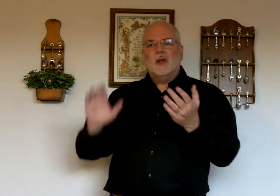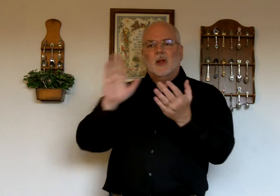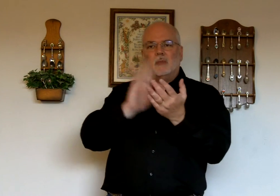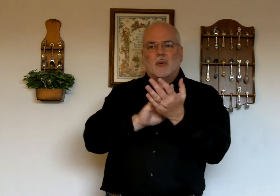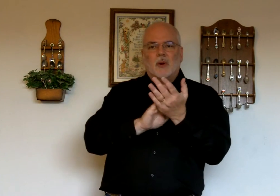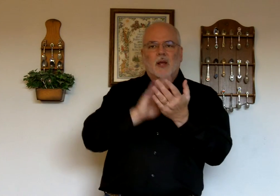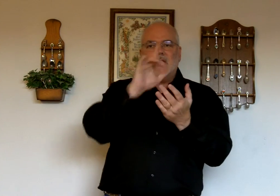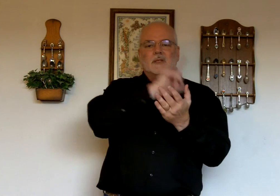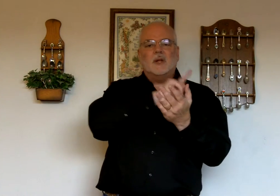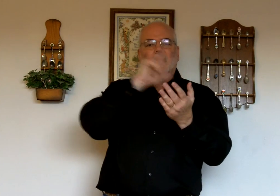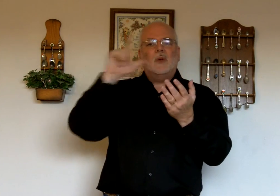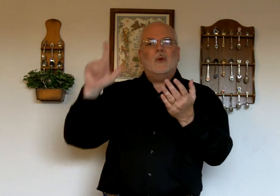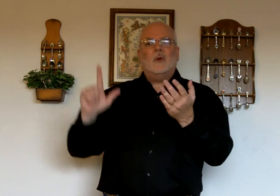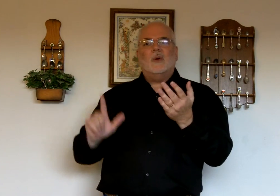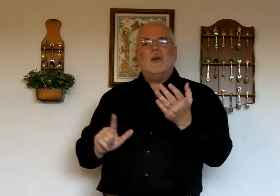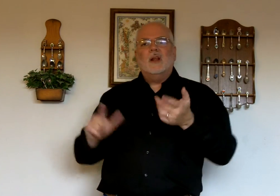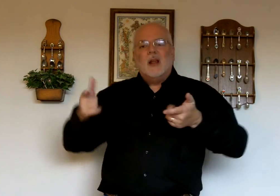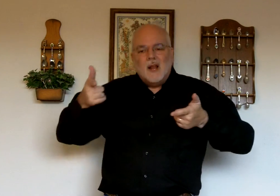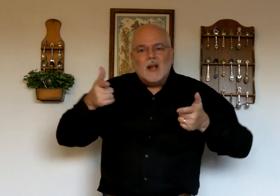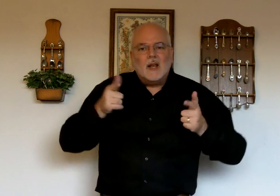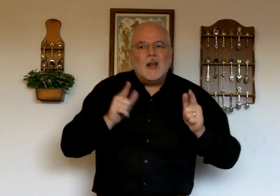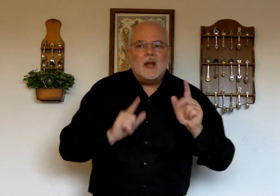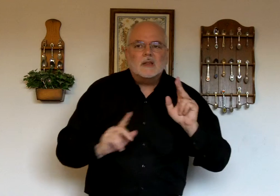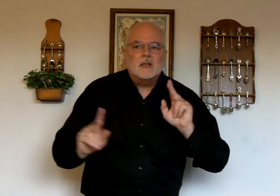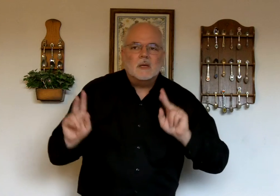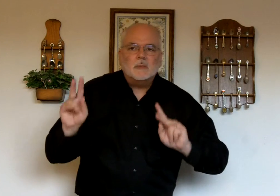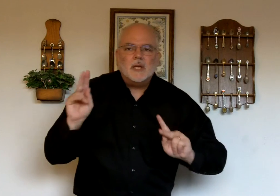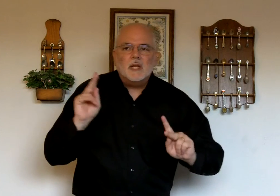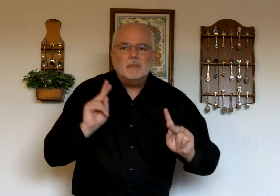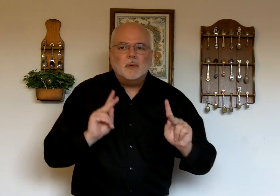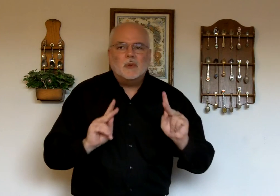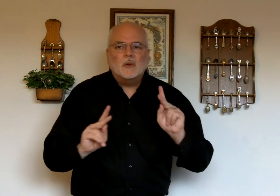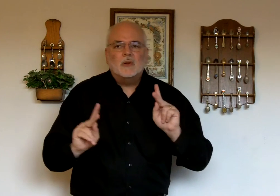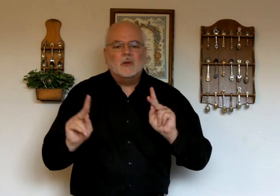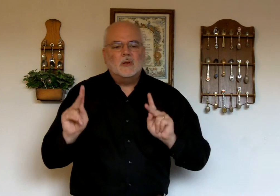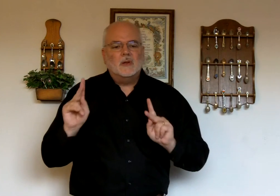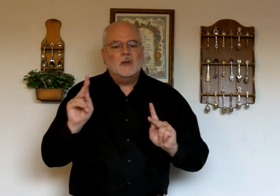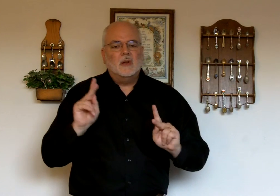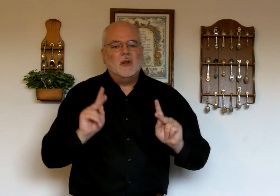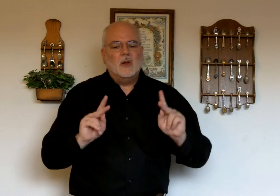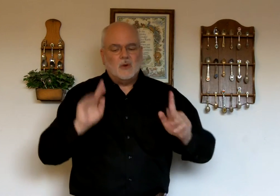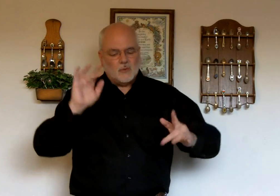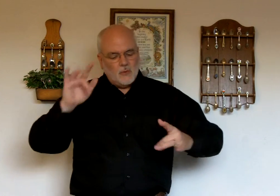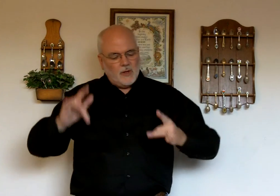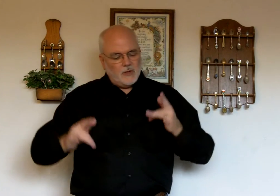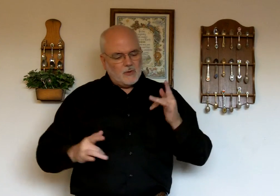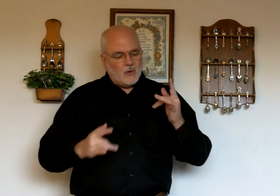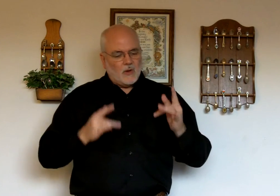praise the Lord, let the people rejoice.